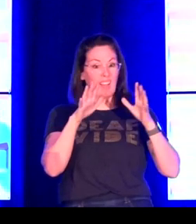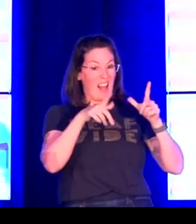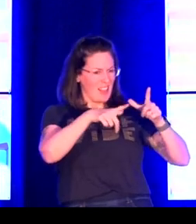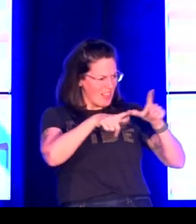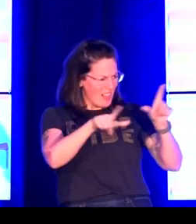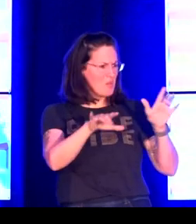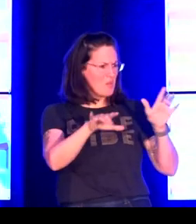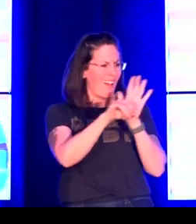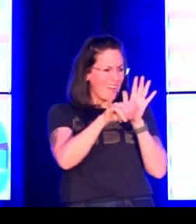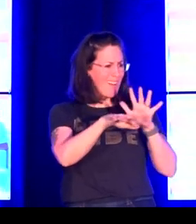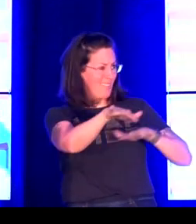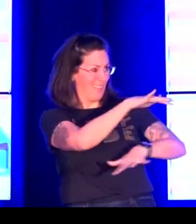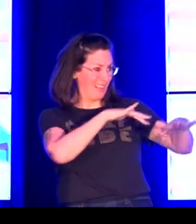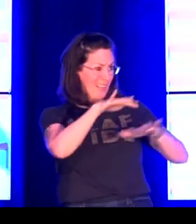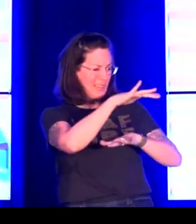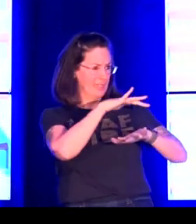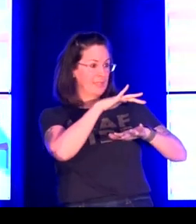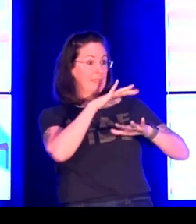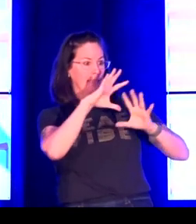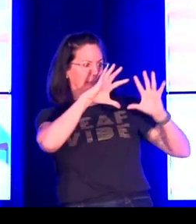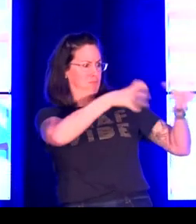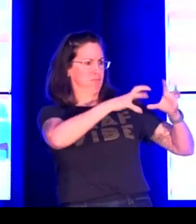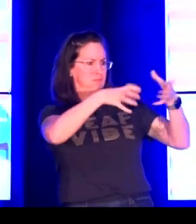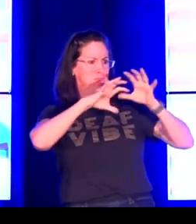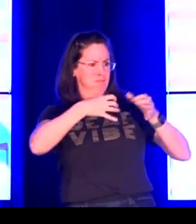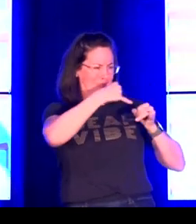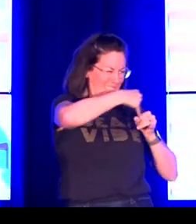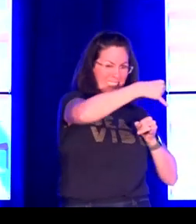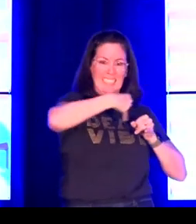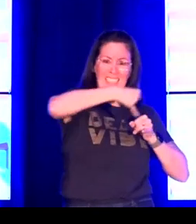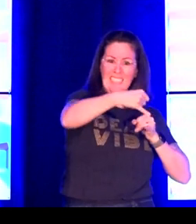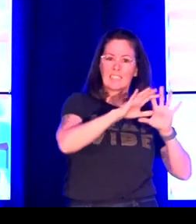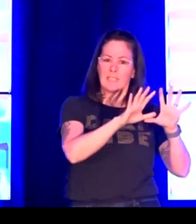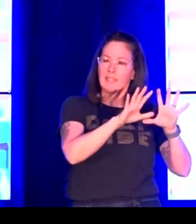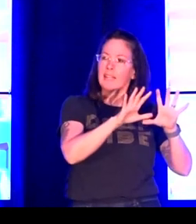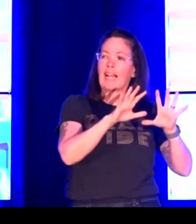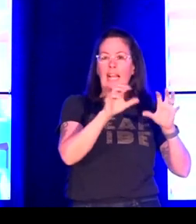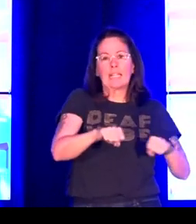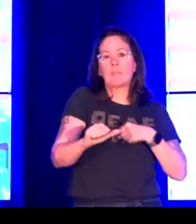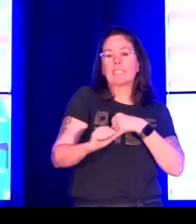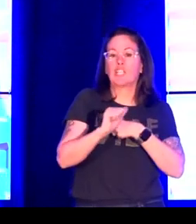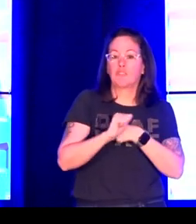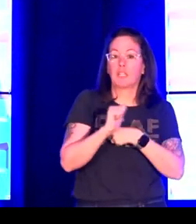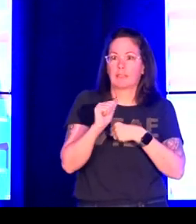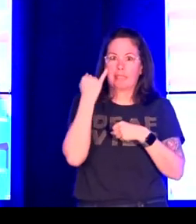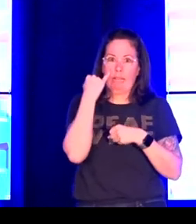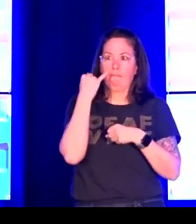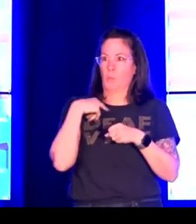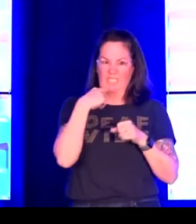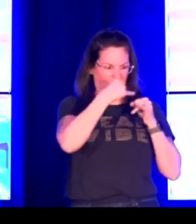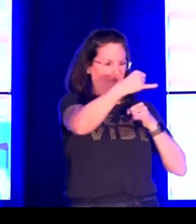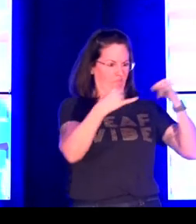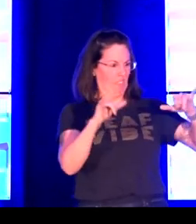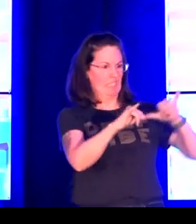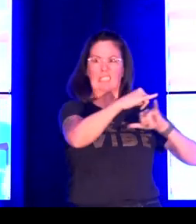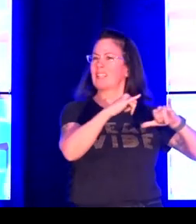All the categories we use to delimit languages and identities and determine our shared spaces can be dangerous